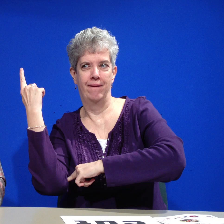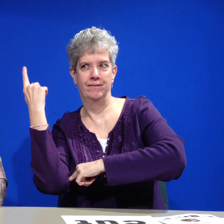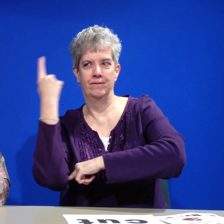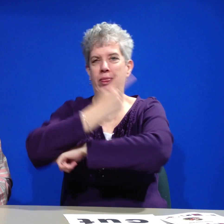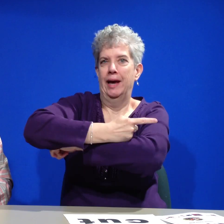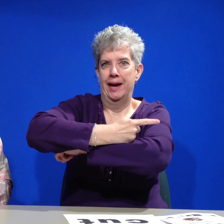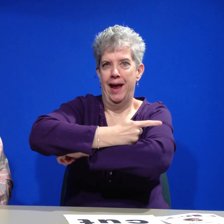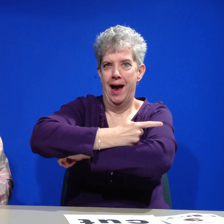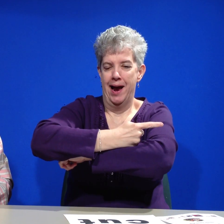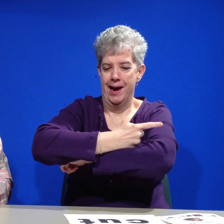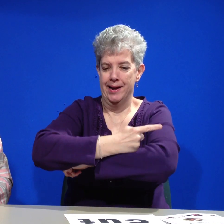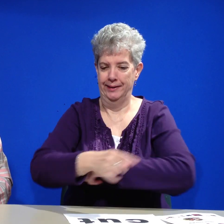Now for the sign of the day.